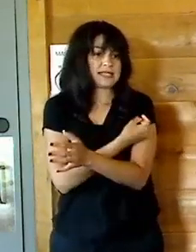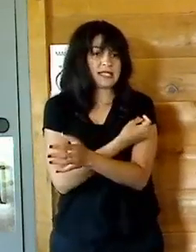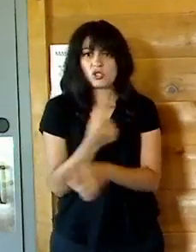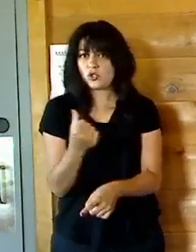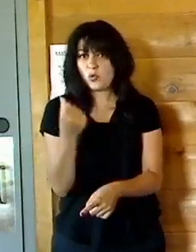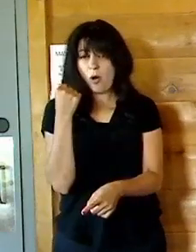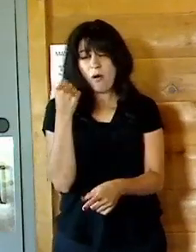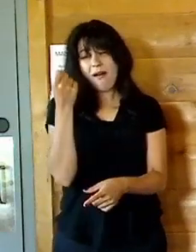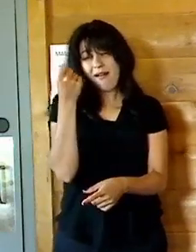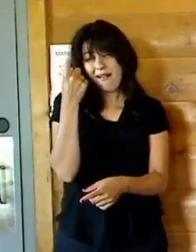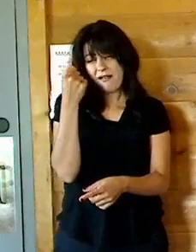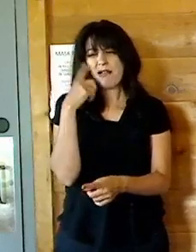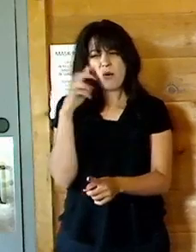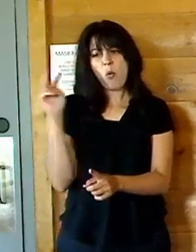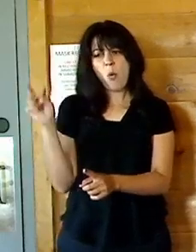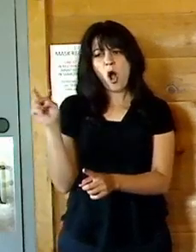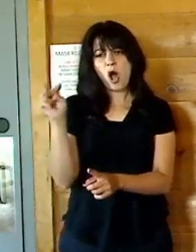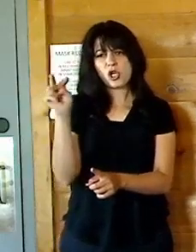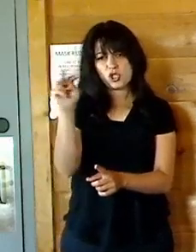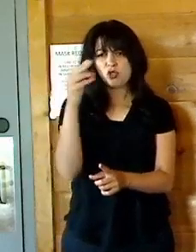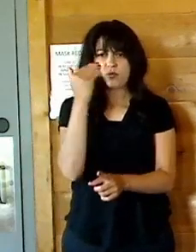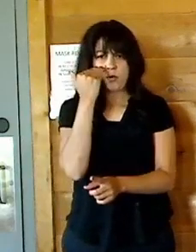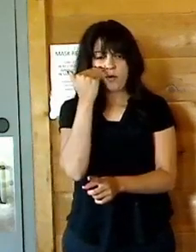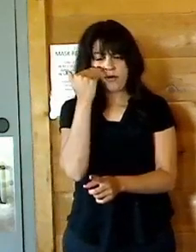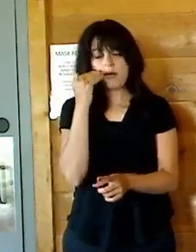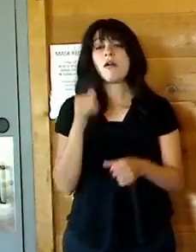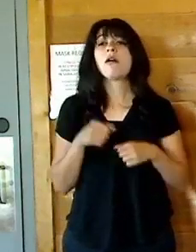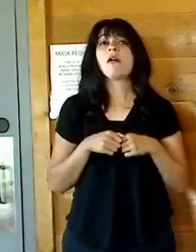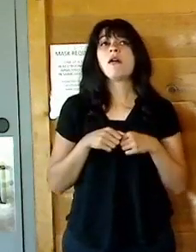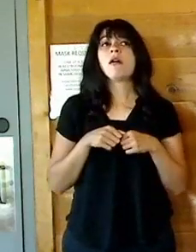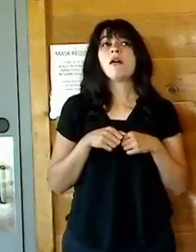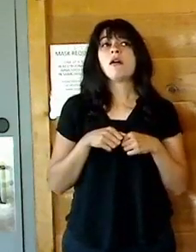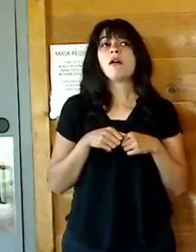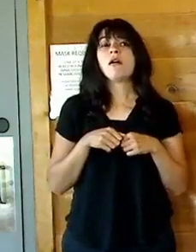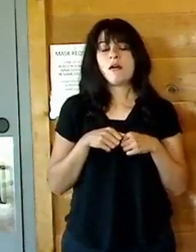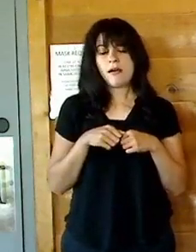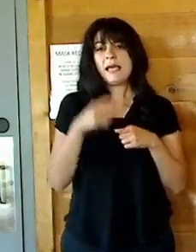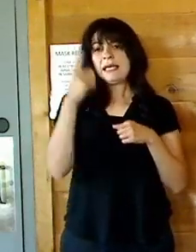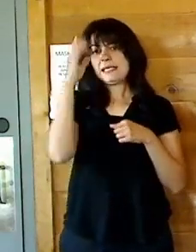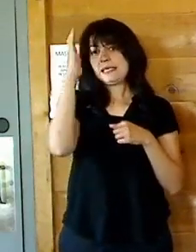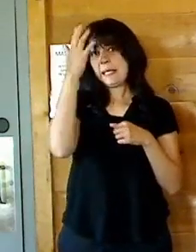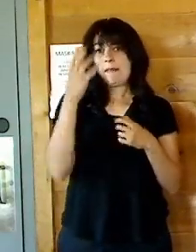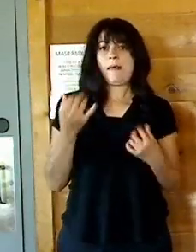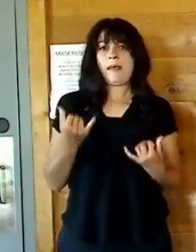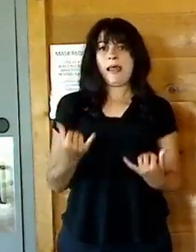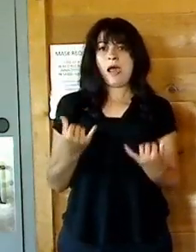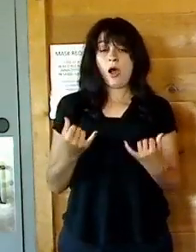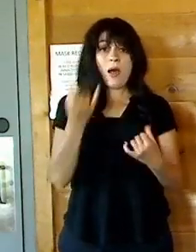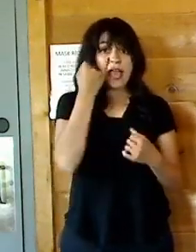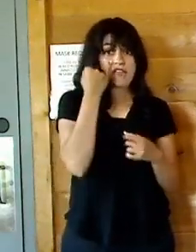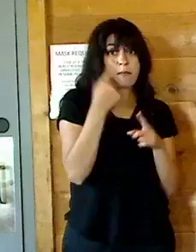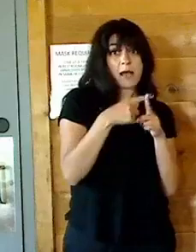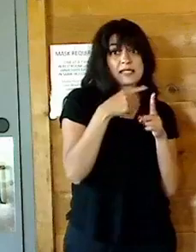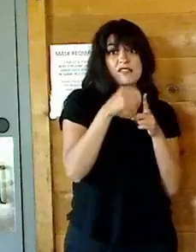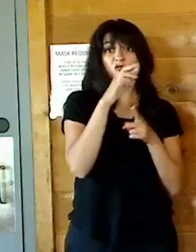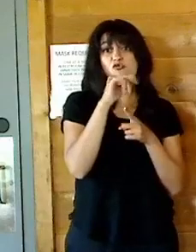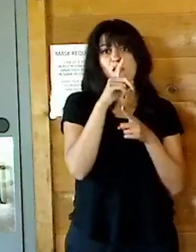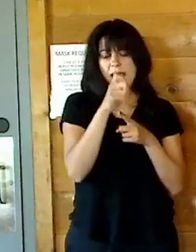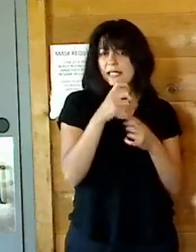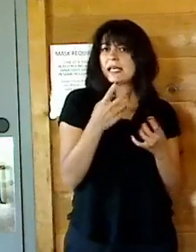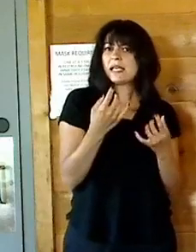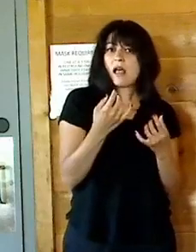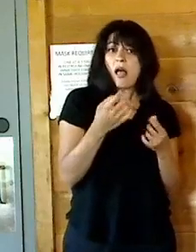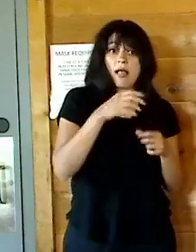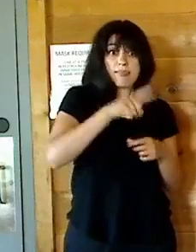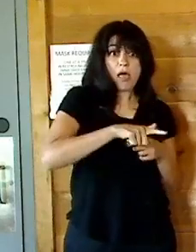again, we want to monitor that and you want to be aware of that. And based on what we know, if the positivity rates remain as low or